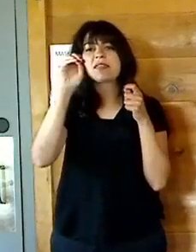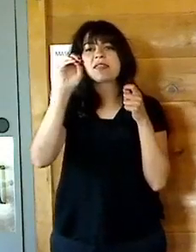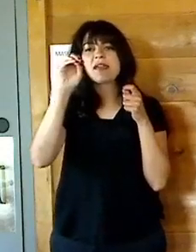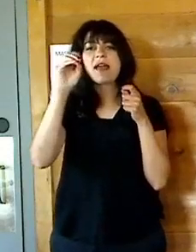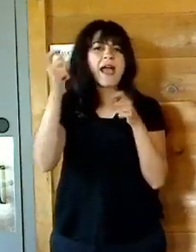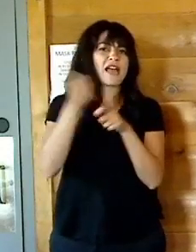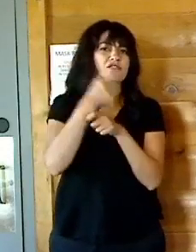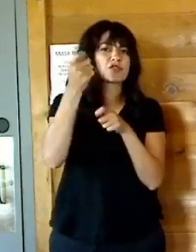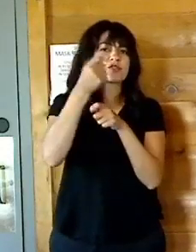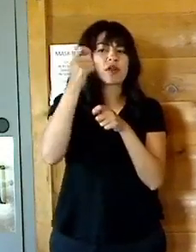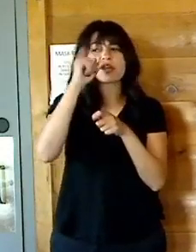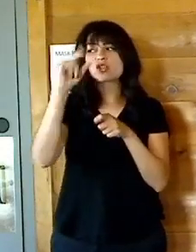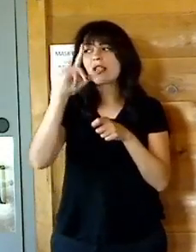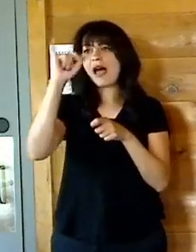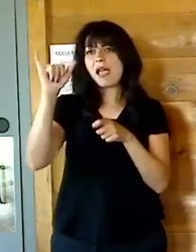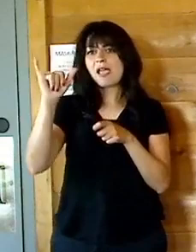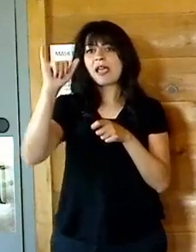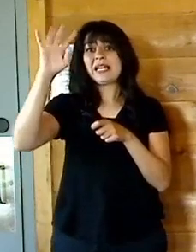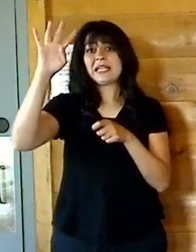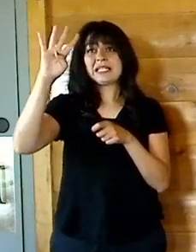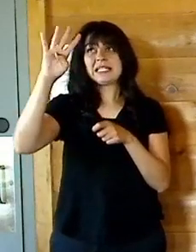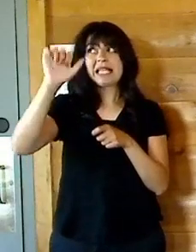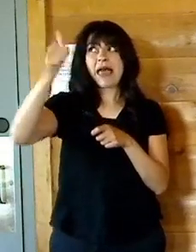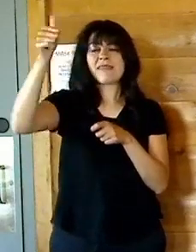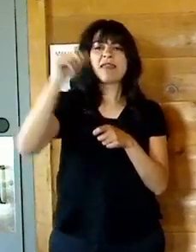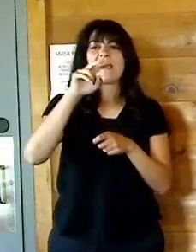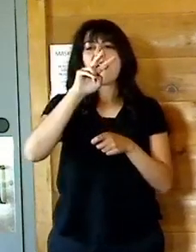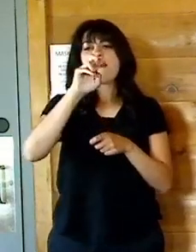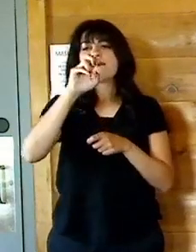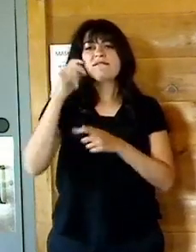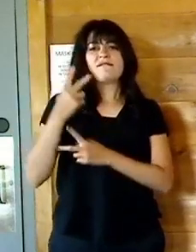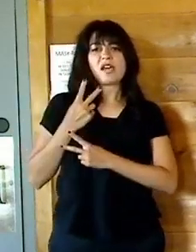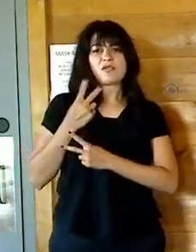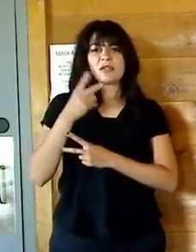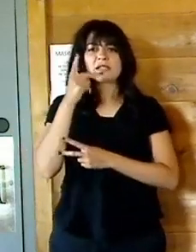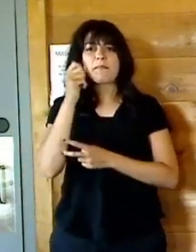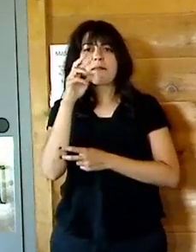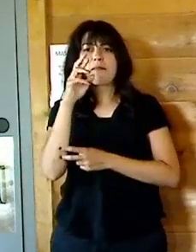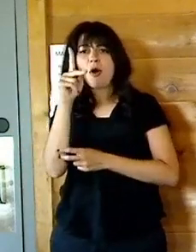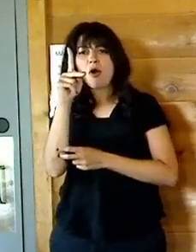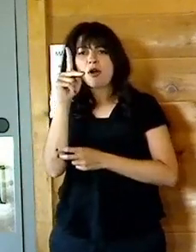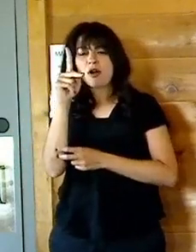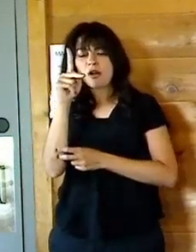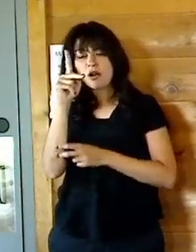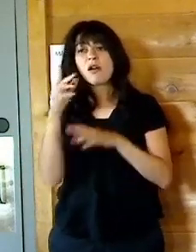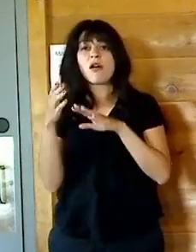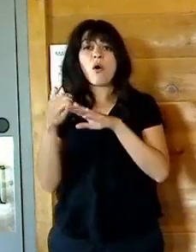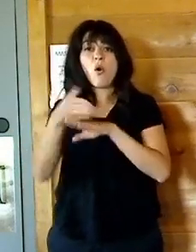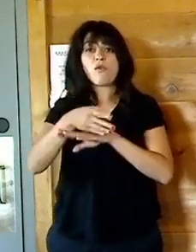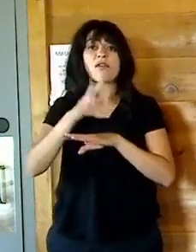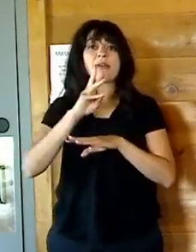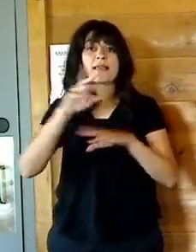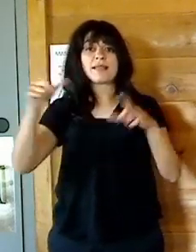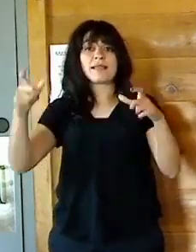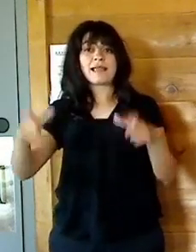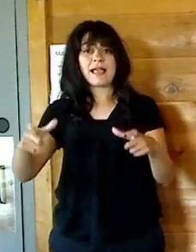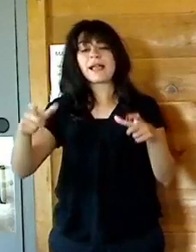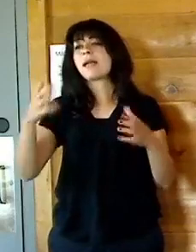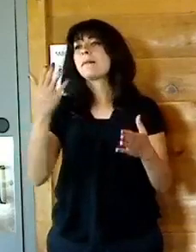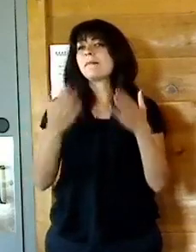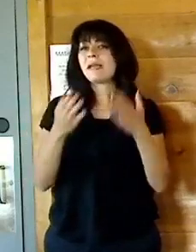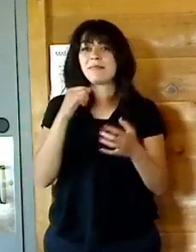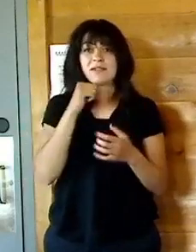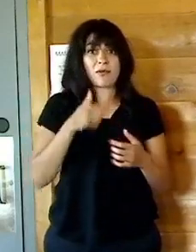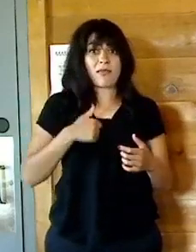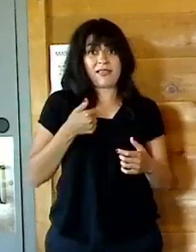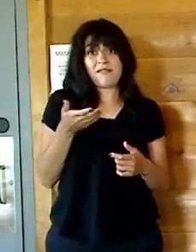to be July 10th at Veterans Park on Mazeera Avenue in the Village over the Wappingers Lake. So, even if you're not in the town of